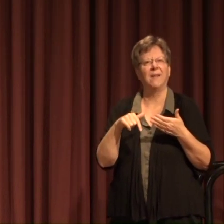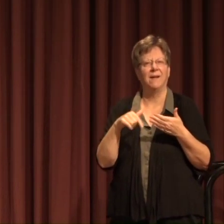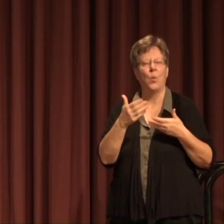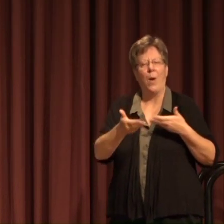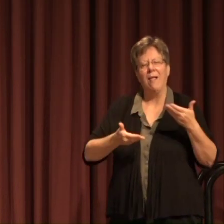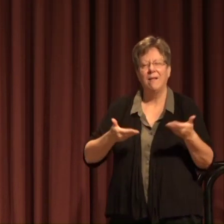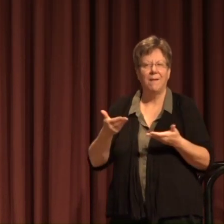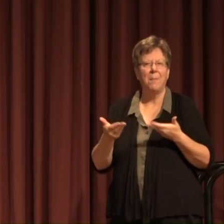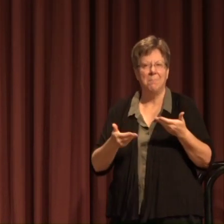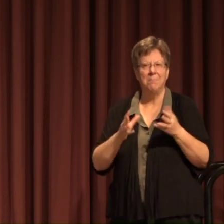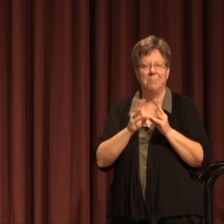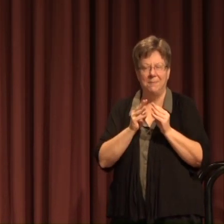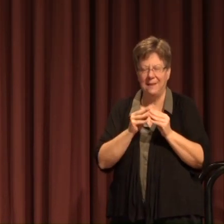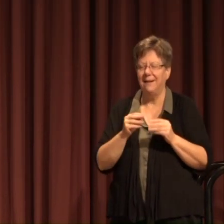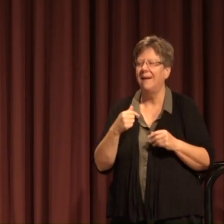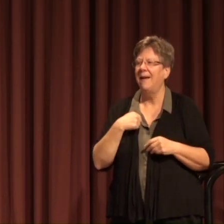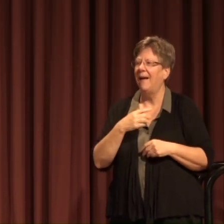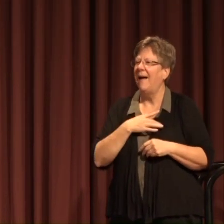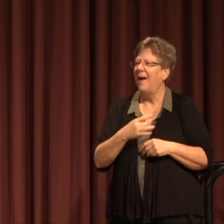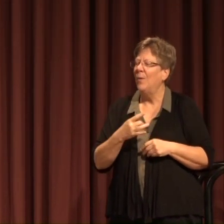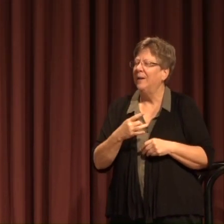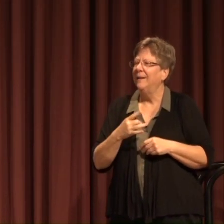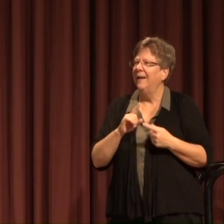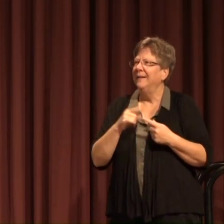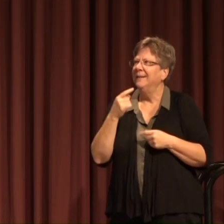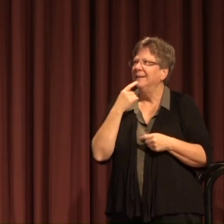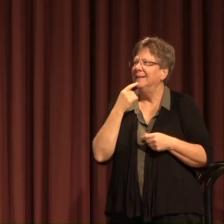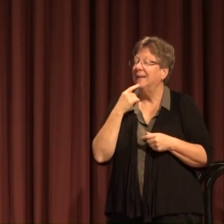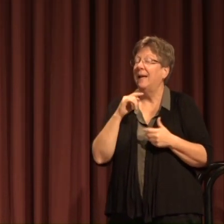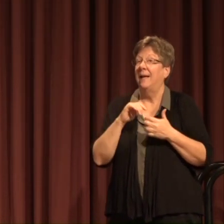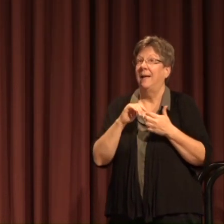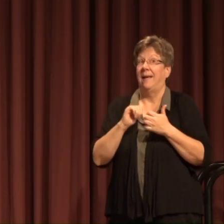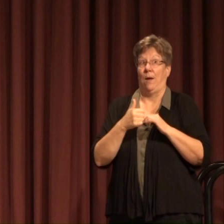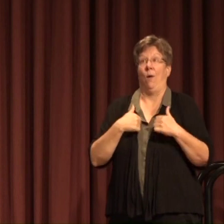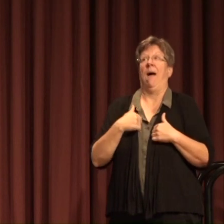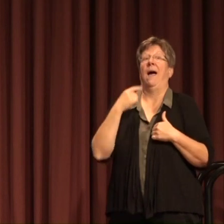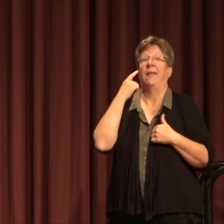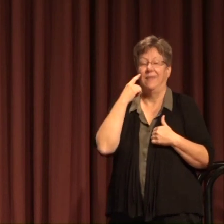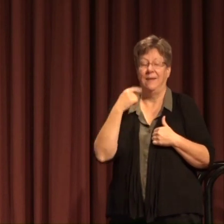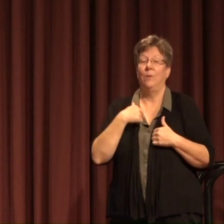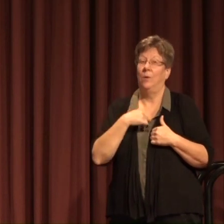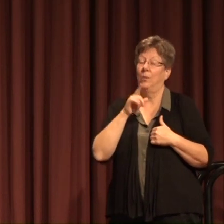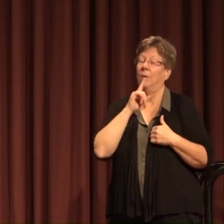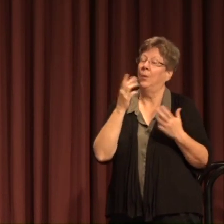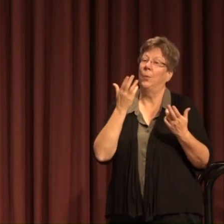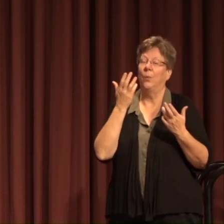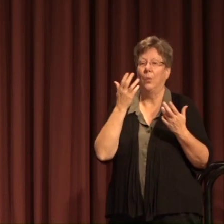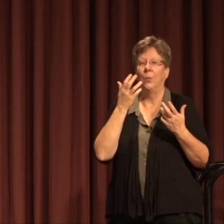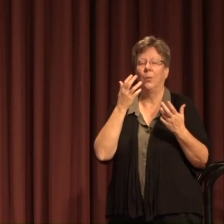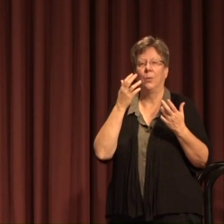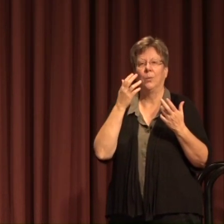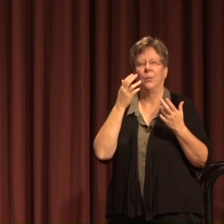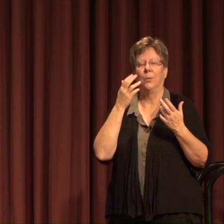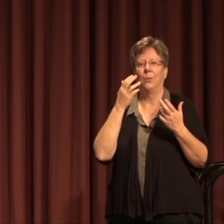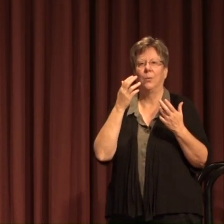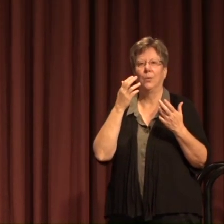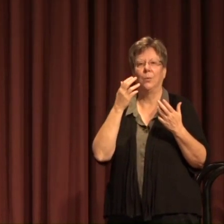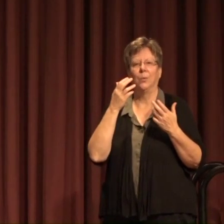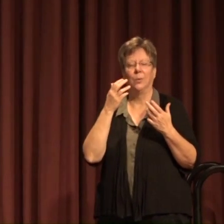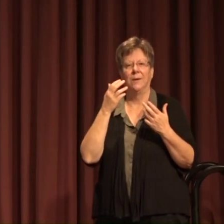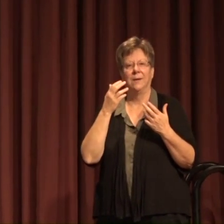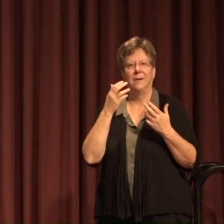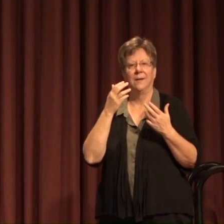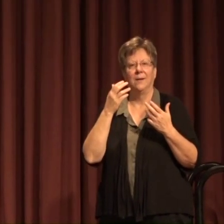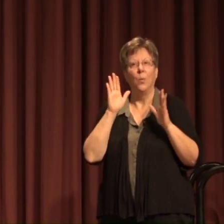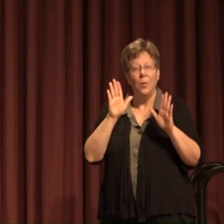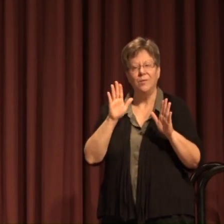welcome convocation I would like to say how I think how privileged we are that she came to the